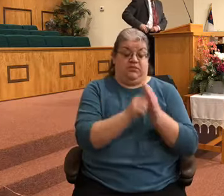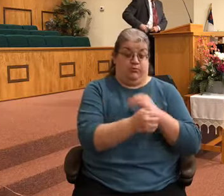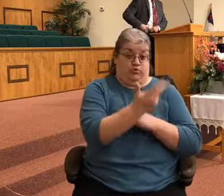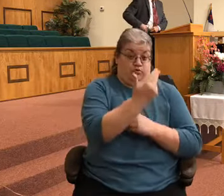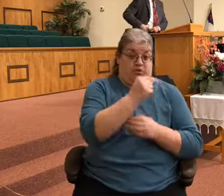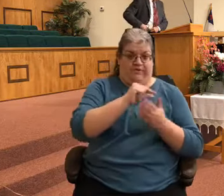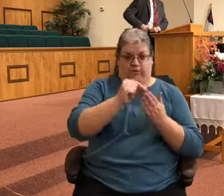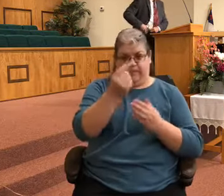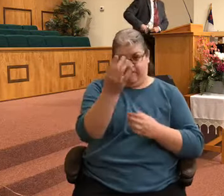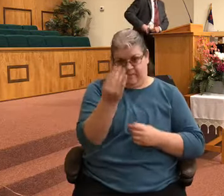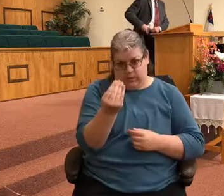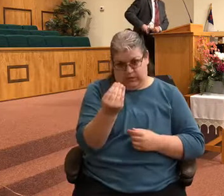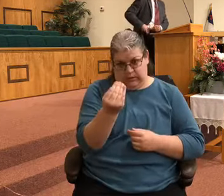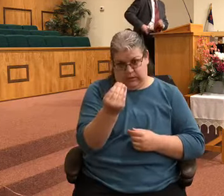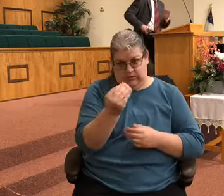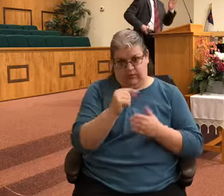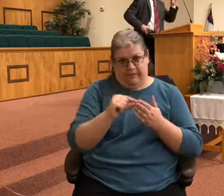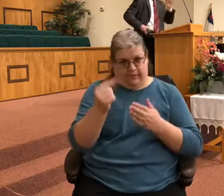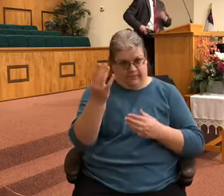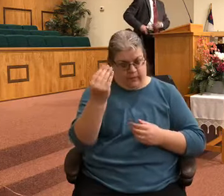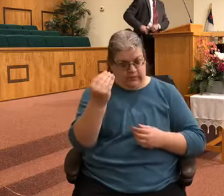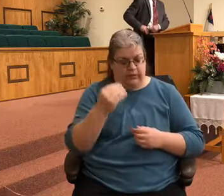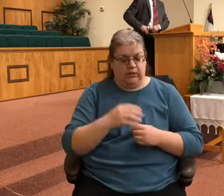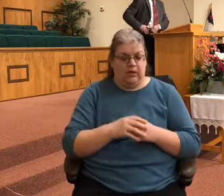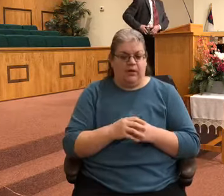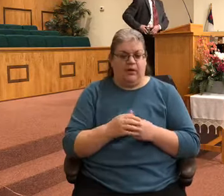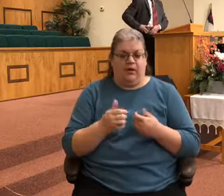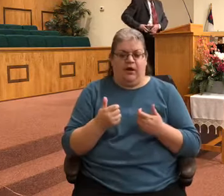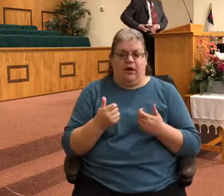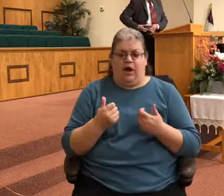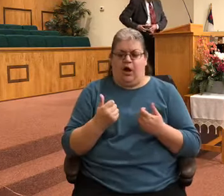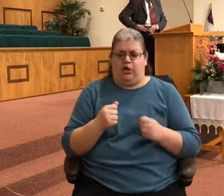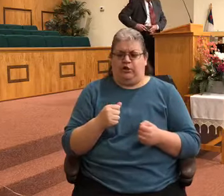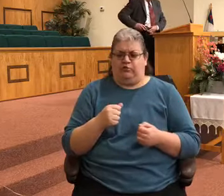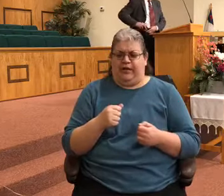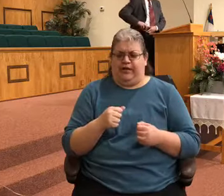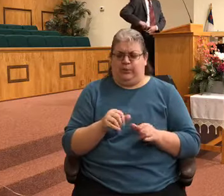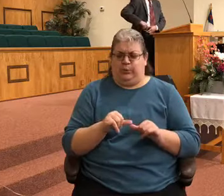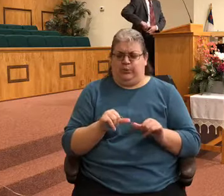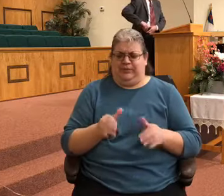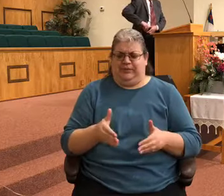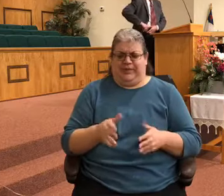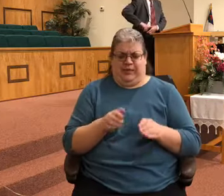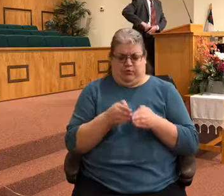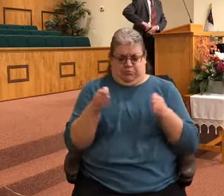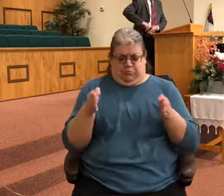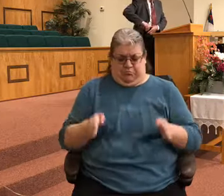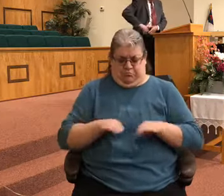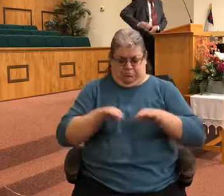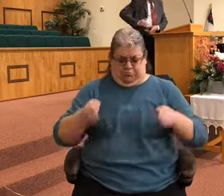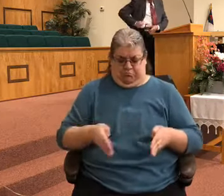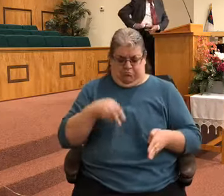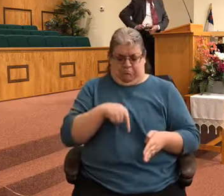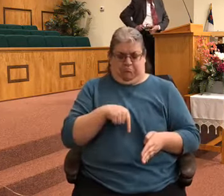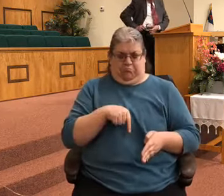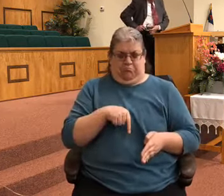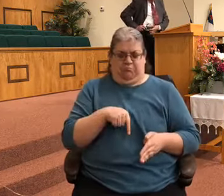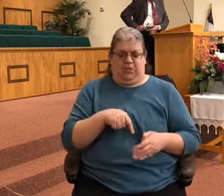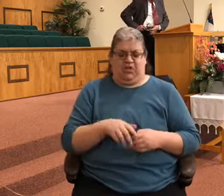And I think I'm going to try to stay behind this pulpit, but let me get this on just in case, okay? Turn this